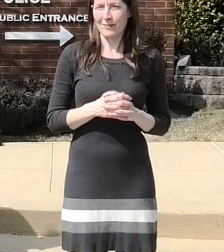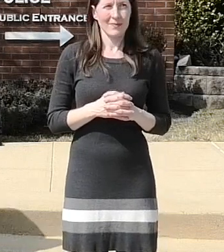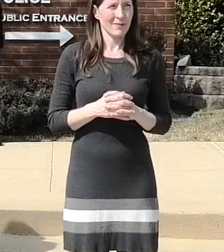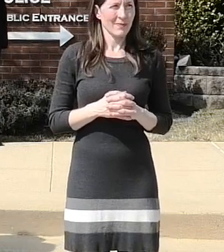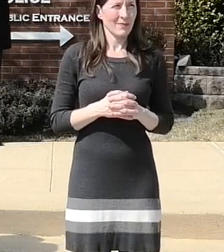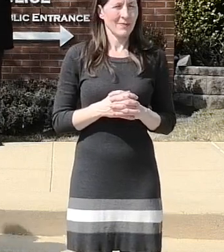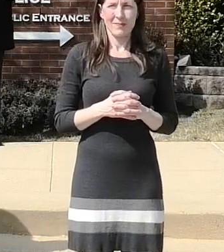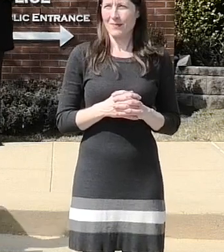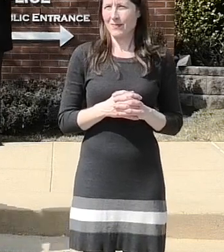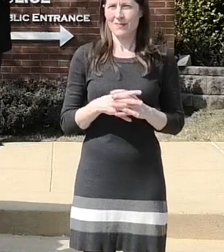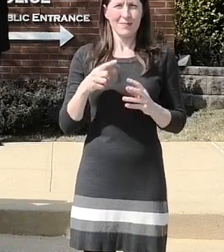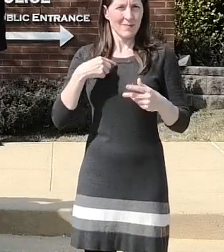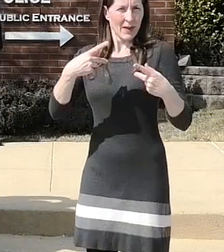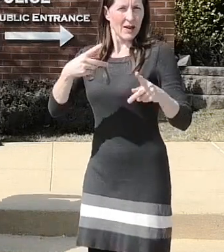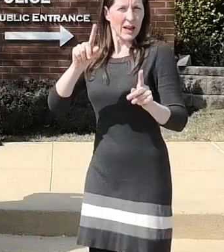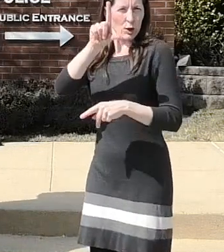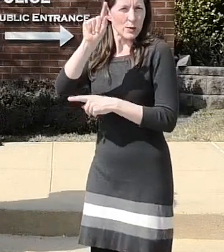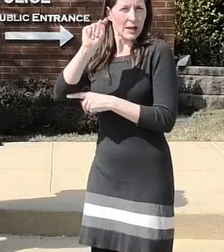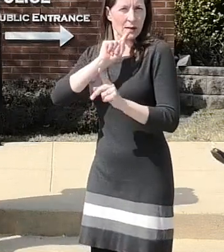i'll let the lieutenant answer that one